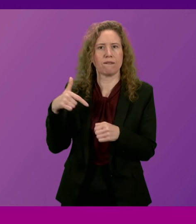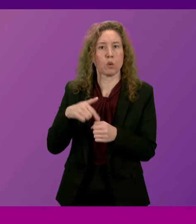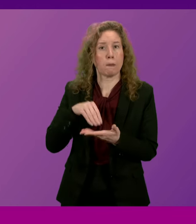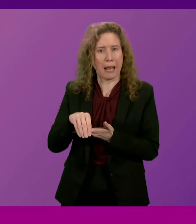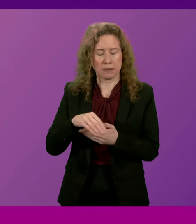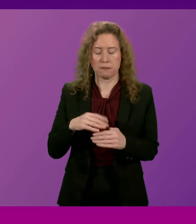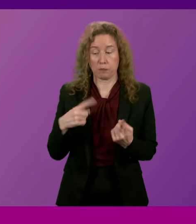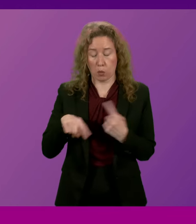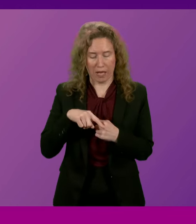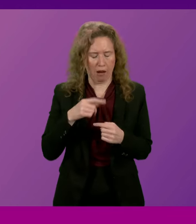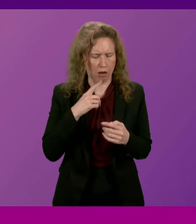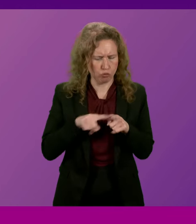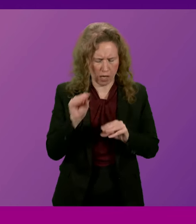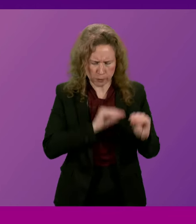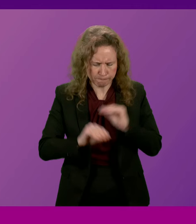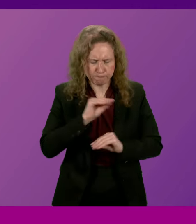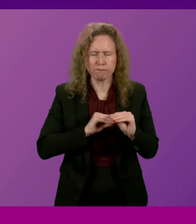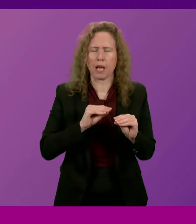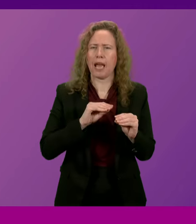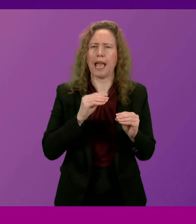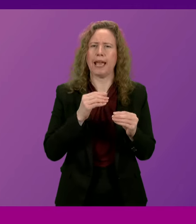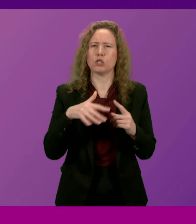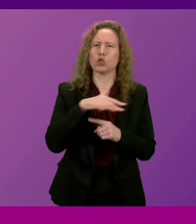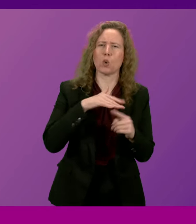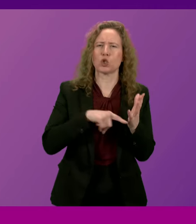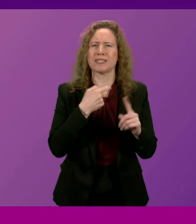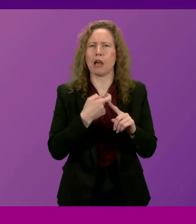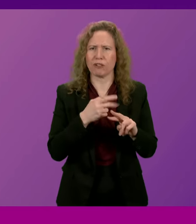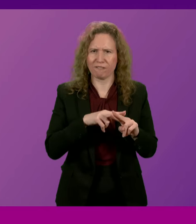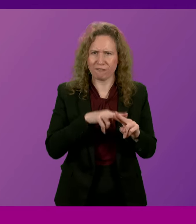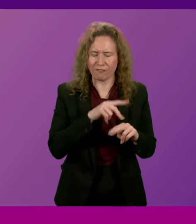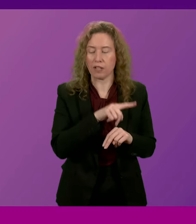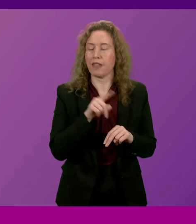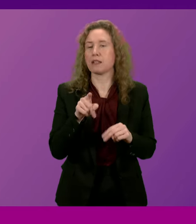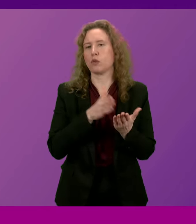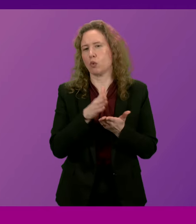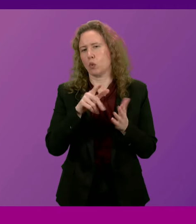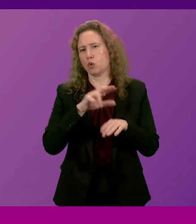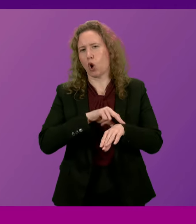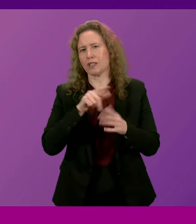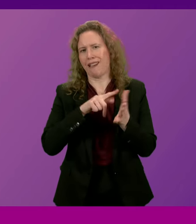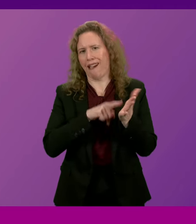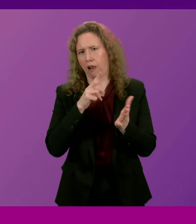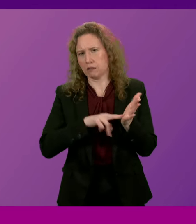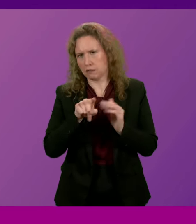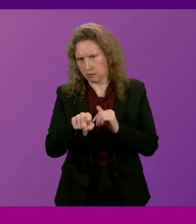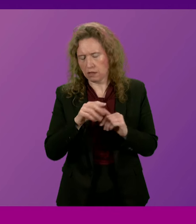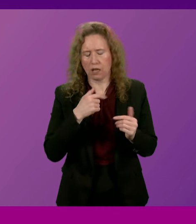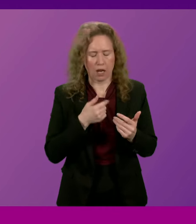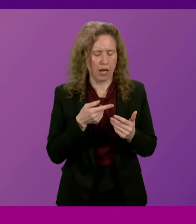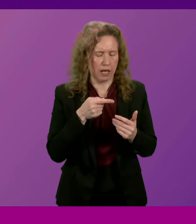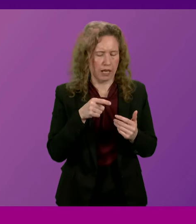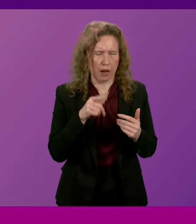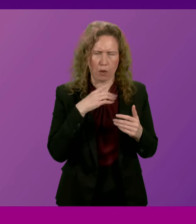co-design of a social tariff has been taken forward by the Minister for Climate Action Dr Alan and we're engaging with